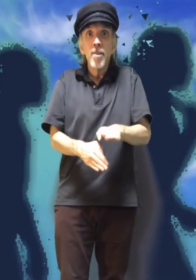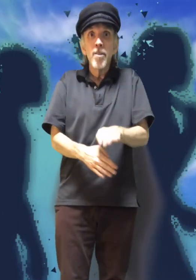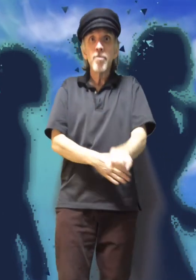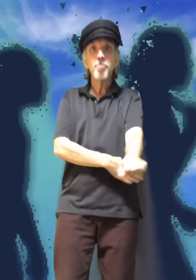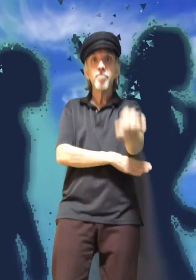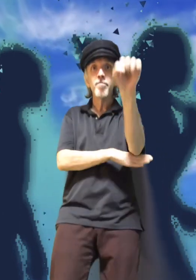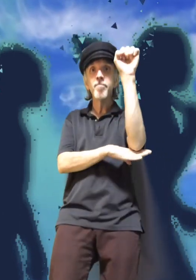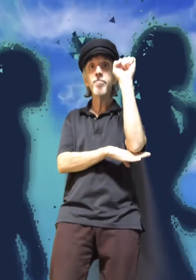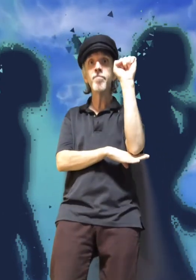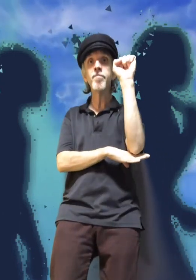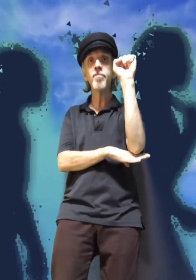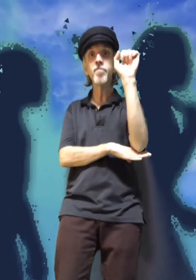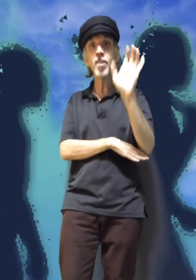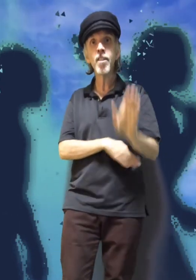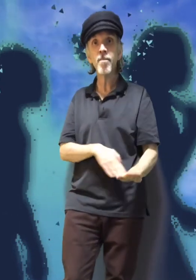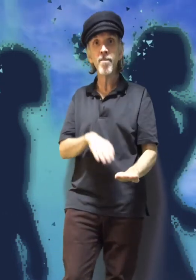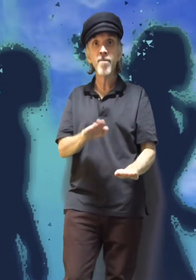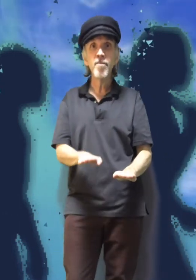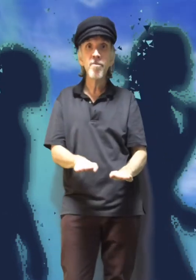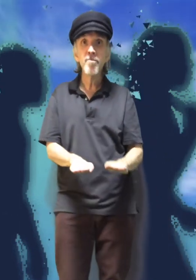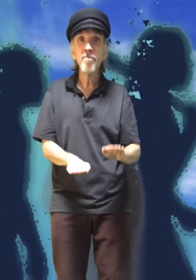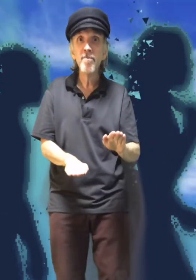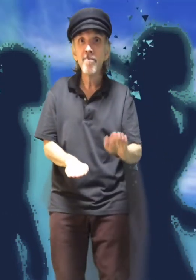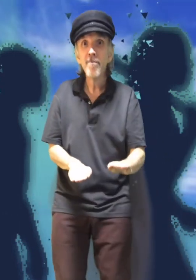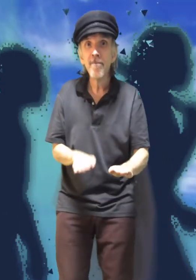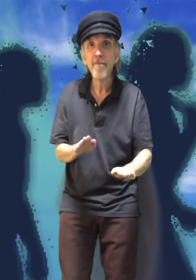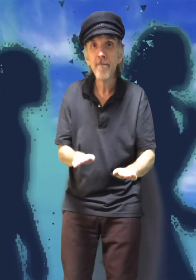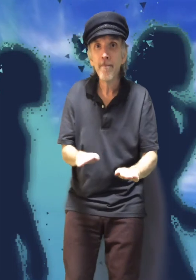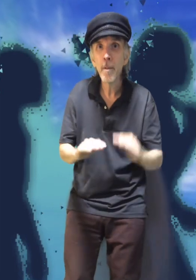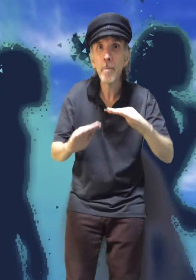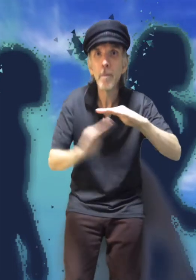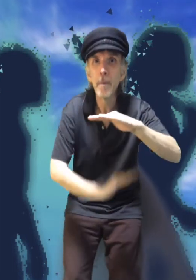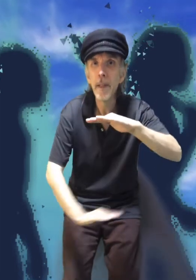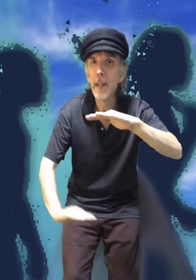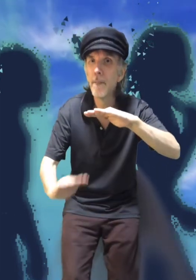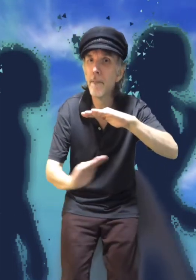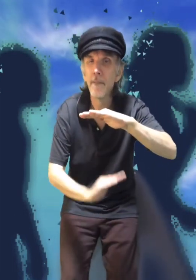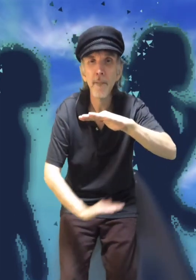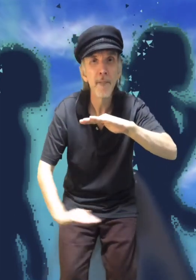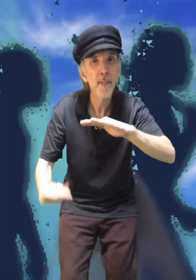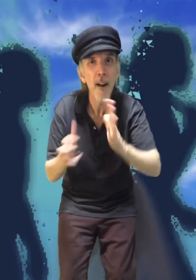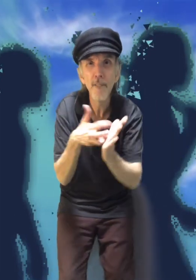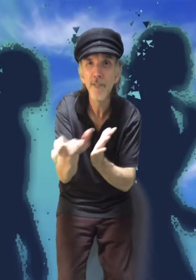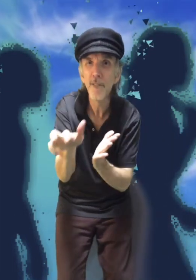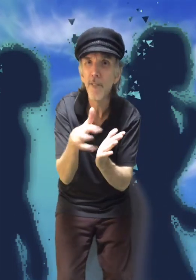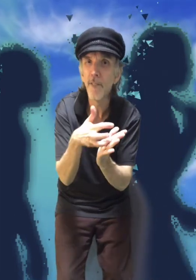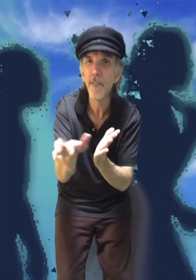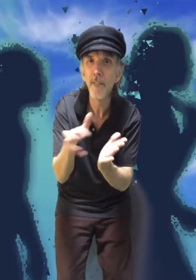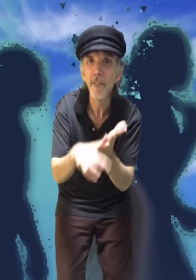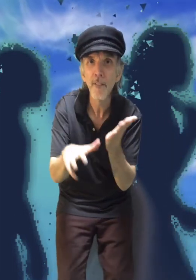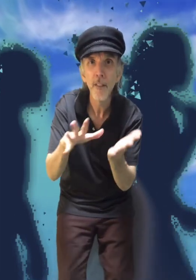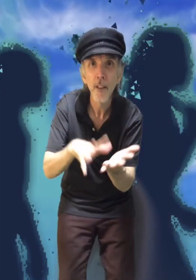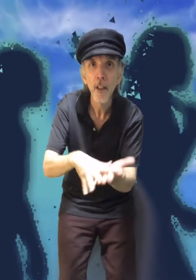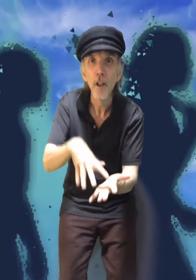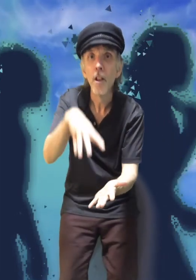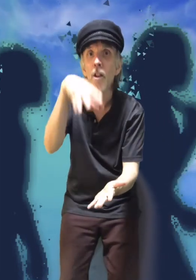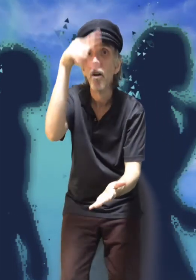on their feet. Back then, raw, and